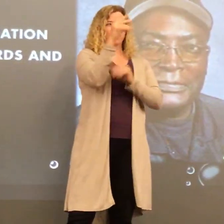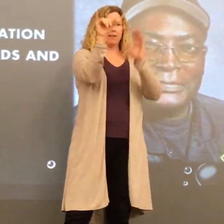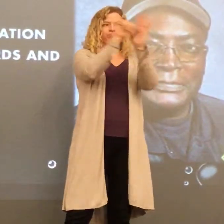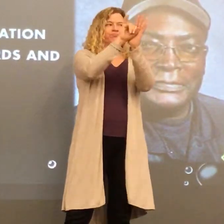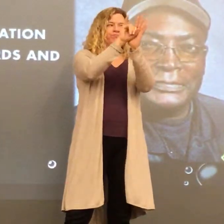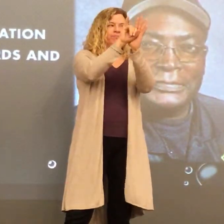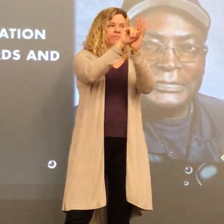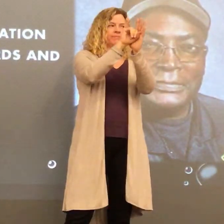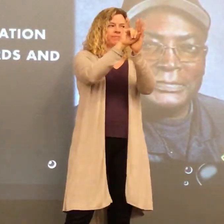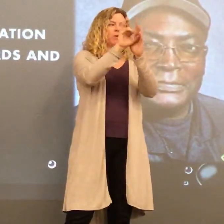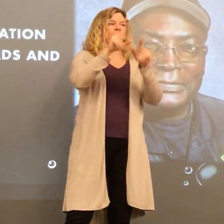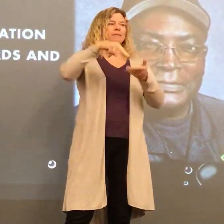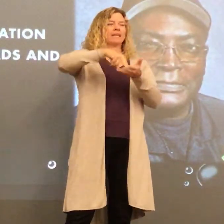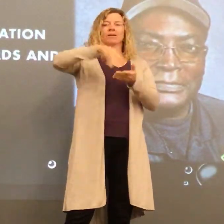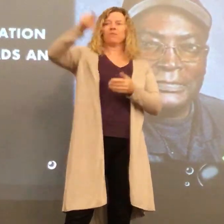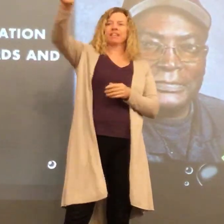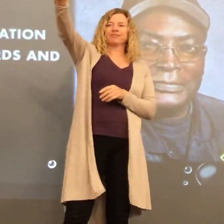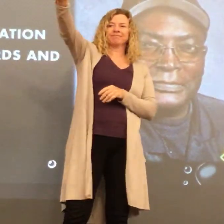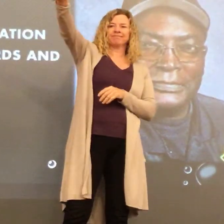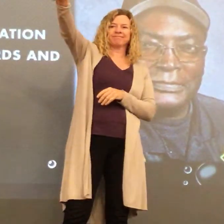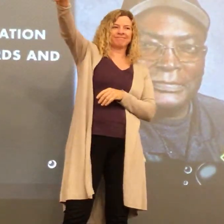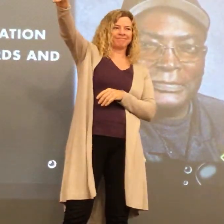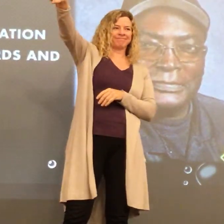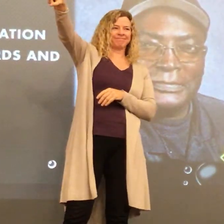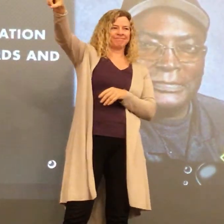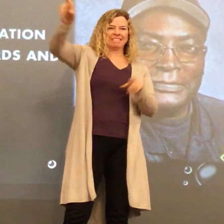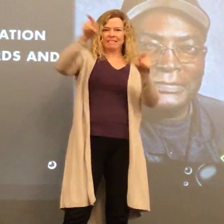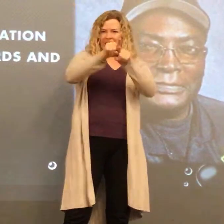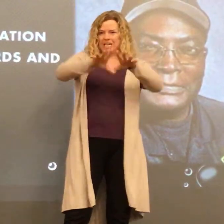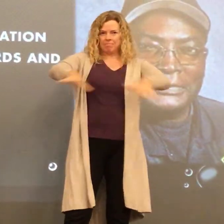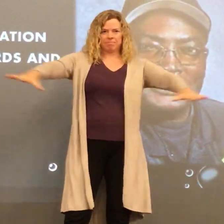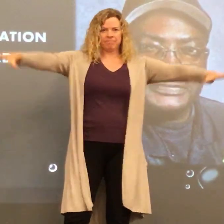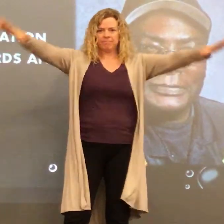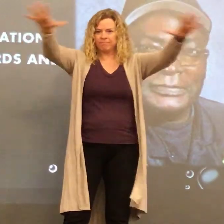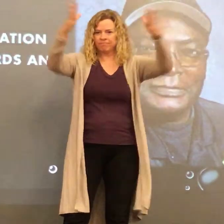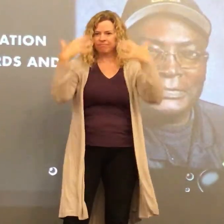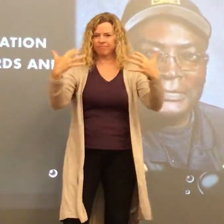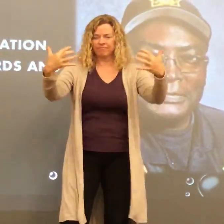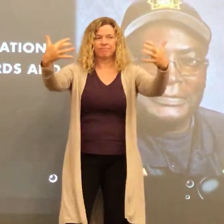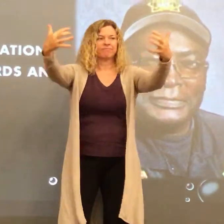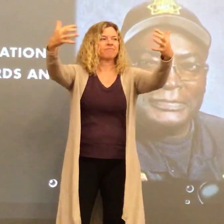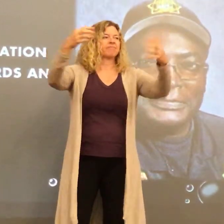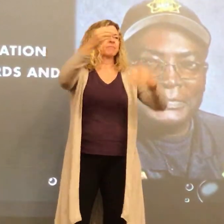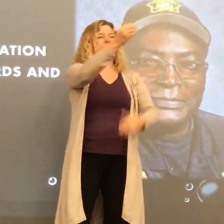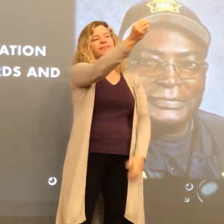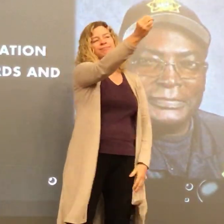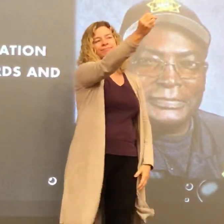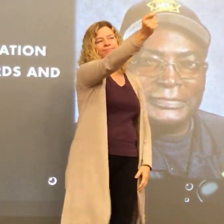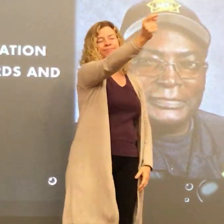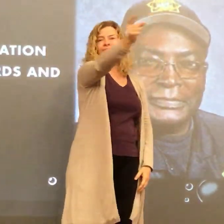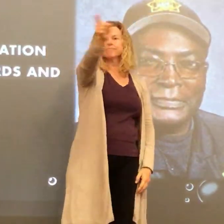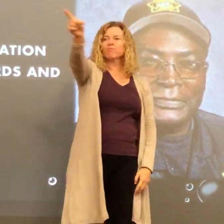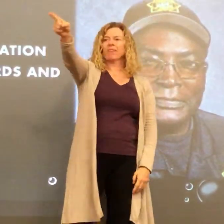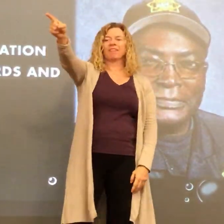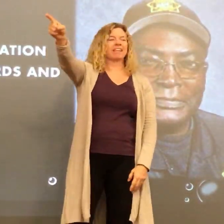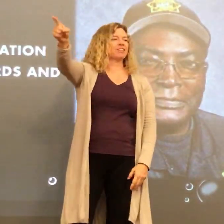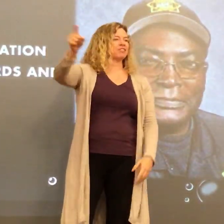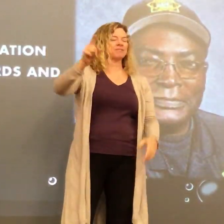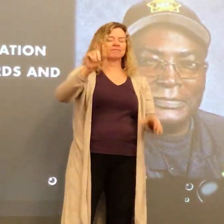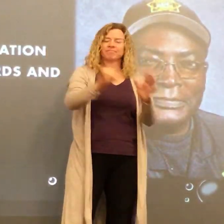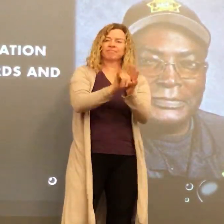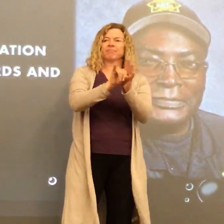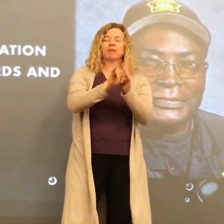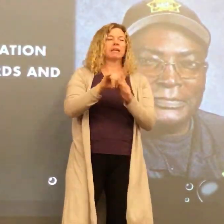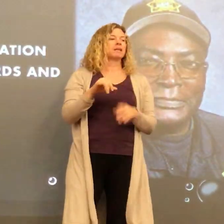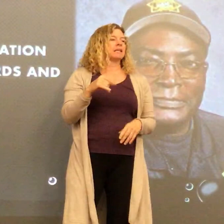One of the first people I saw, he was standing right over here outside the map. And we had this room full of